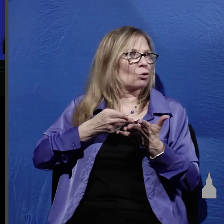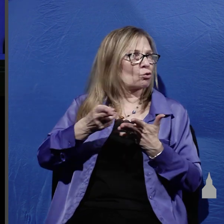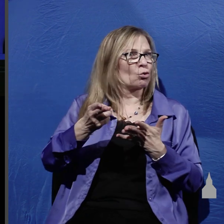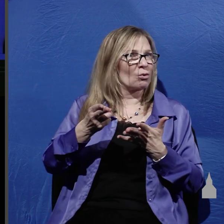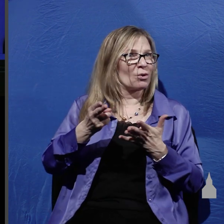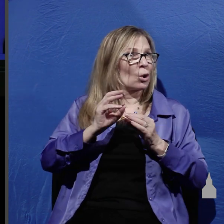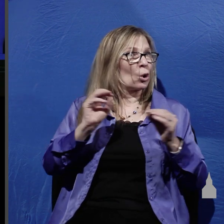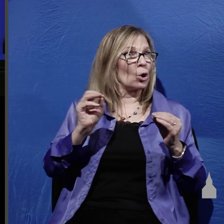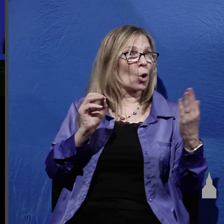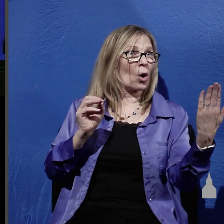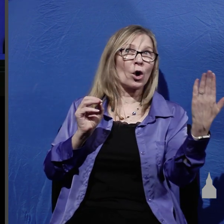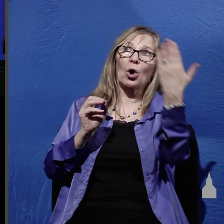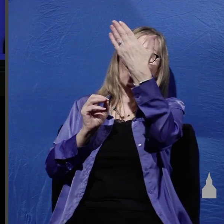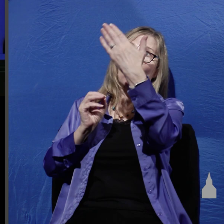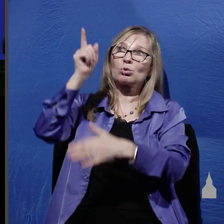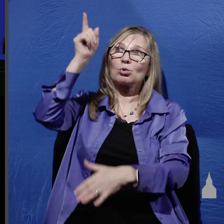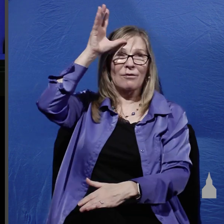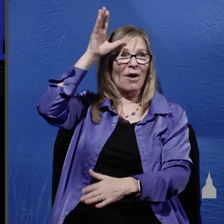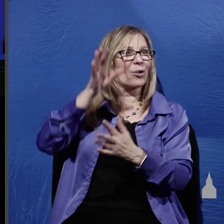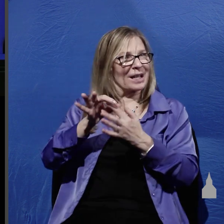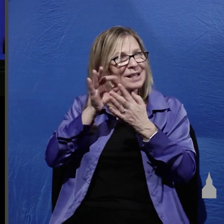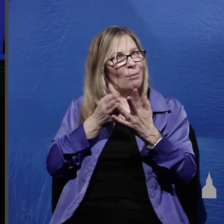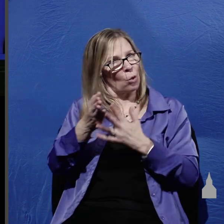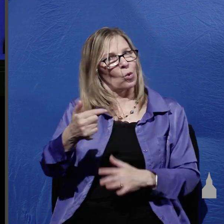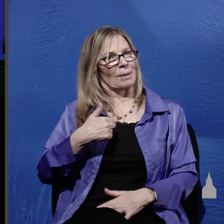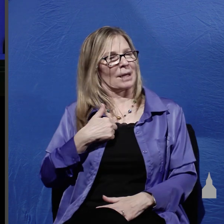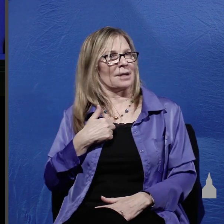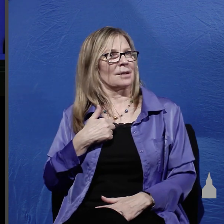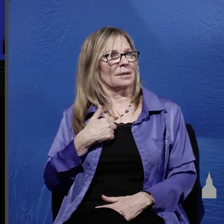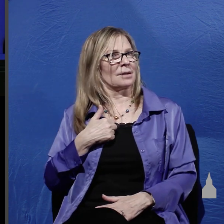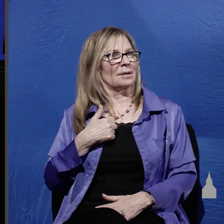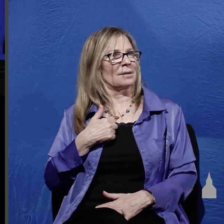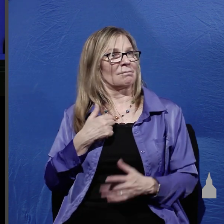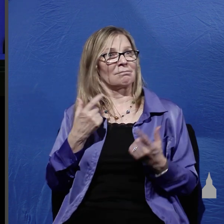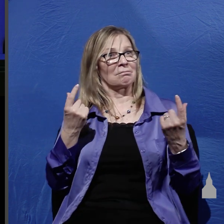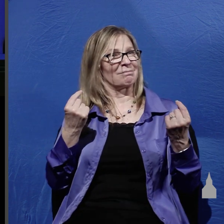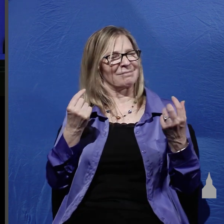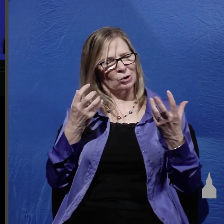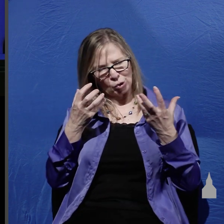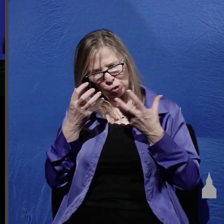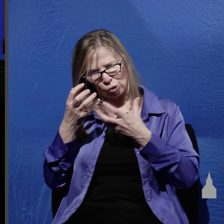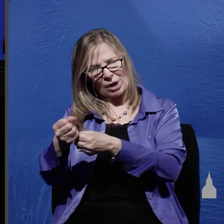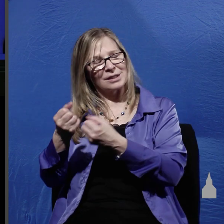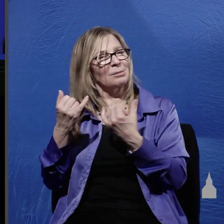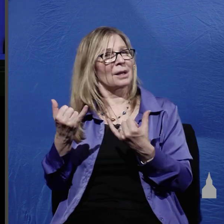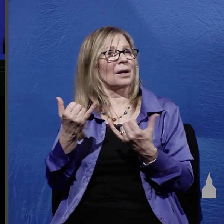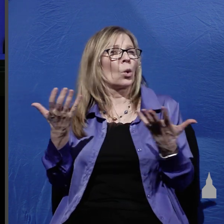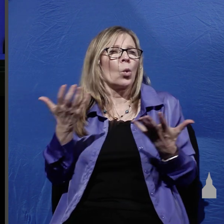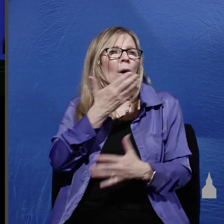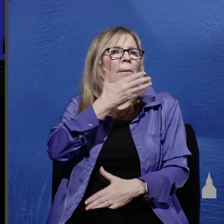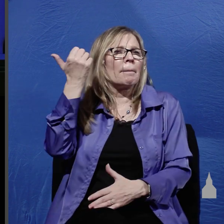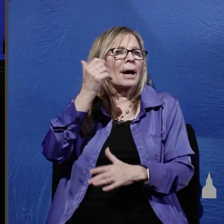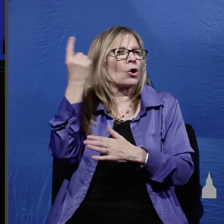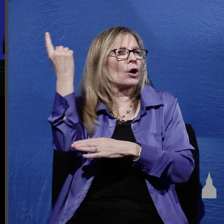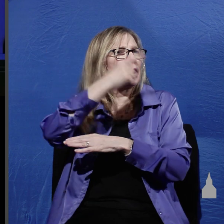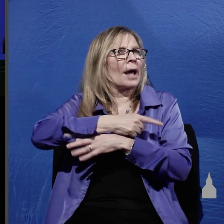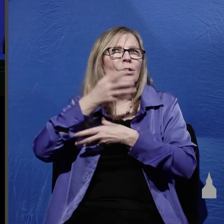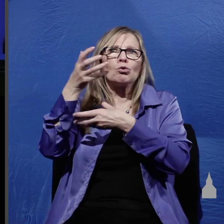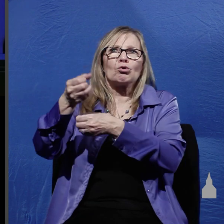nobody nobody but through him so trust him today what better day to trust Christ for salvation than Easter